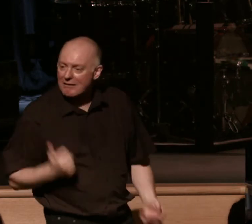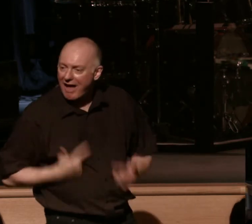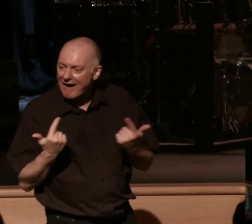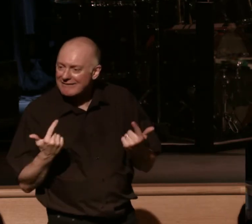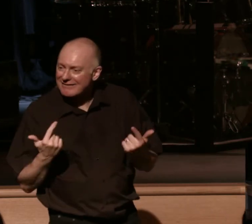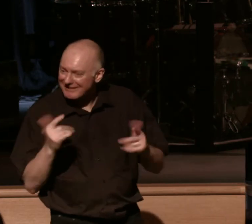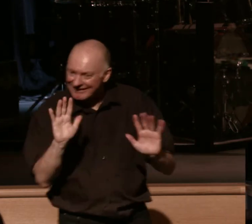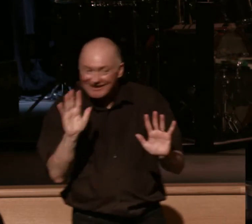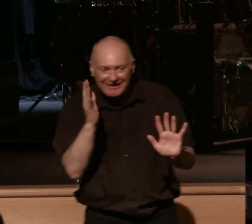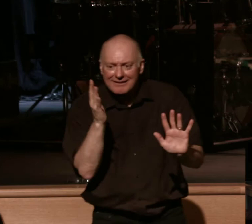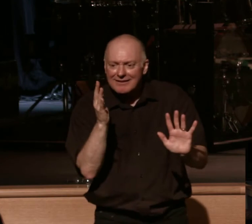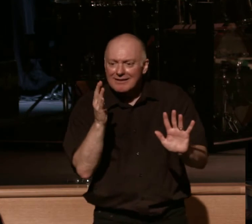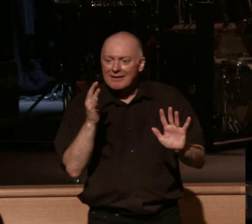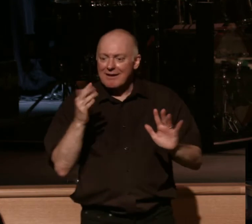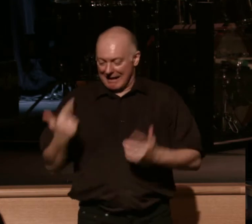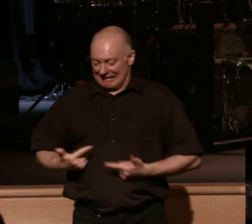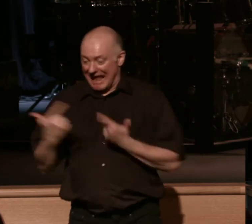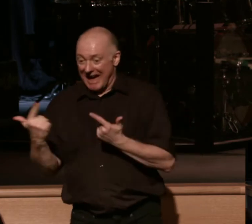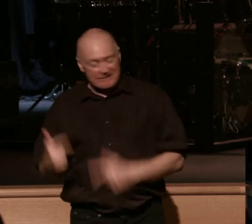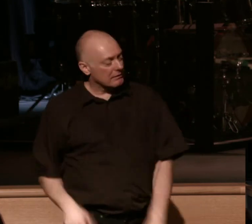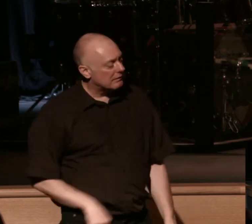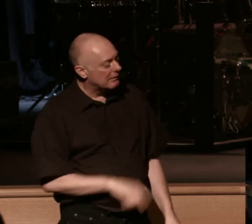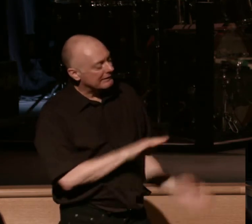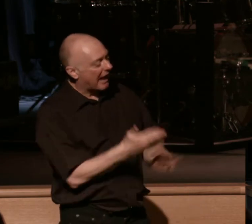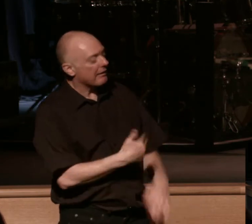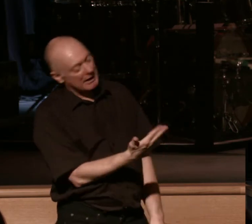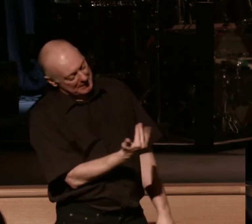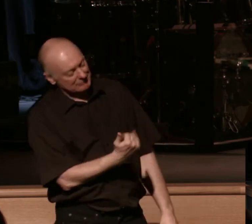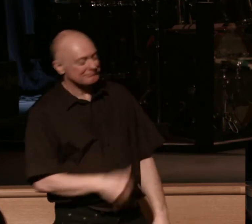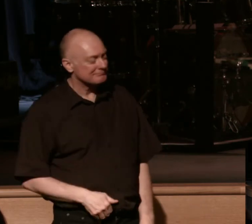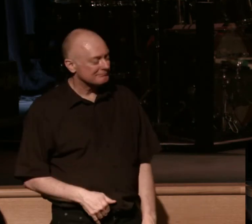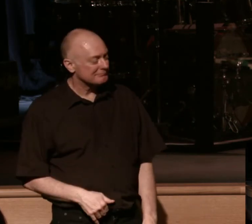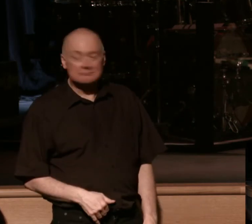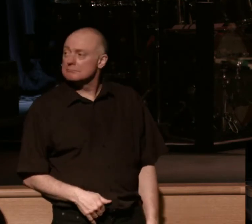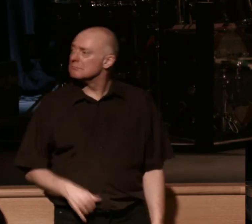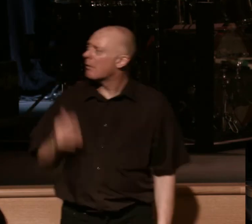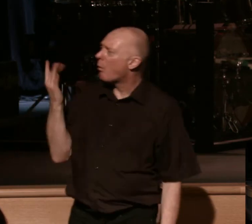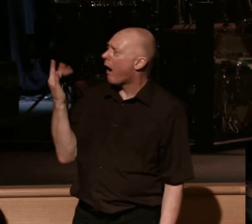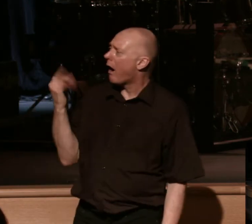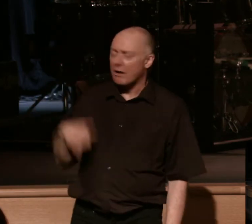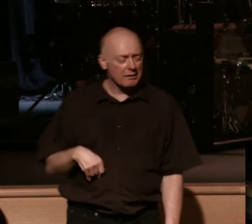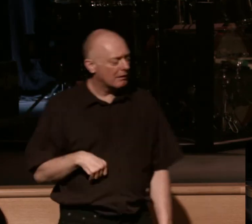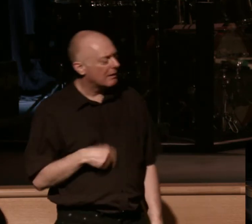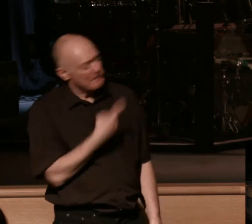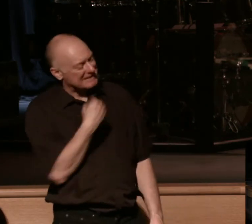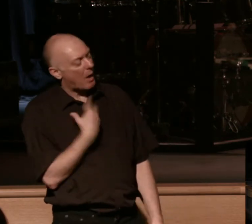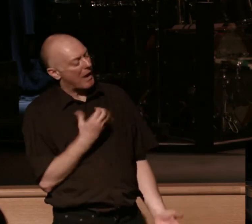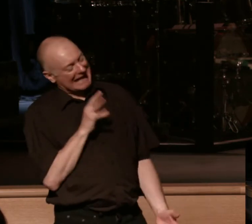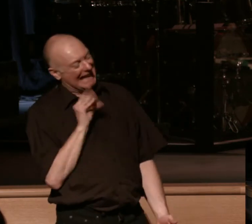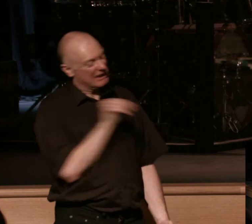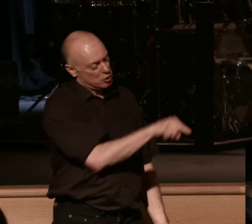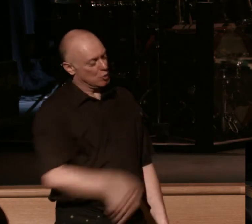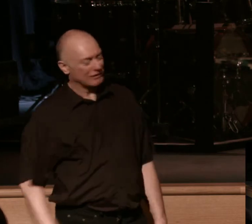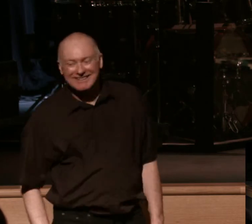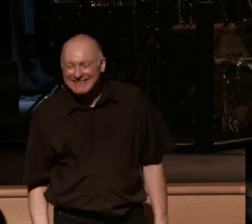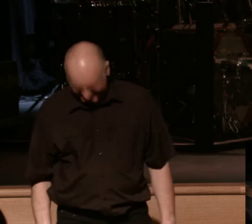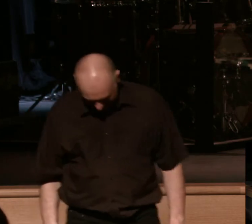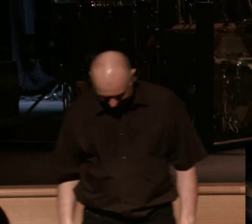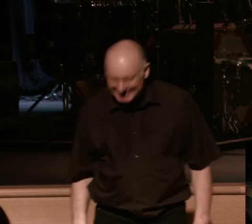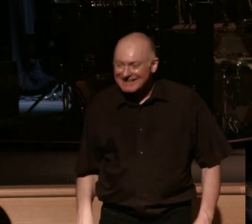what's happening there life says to death hey death and mortality come over here and death's like why and life says because I want to eat you okay and I am going